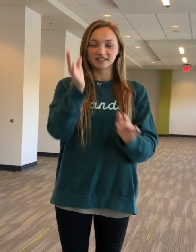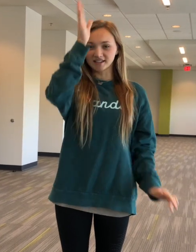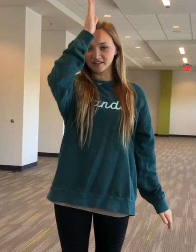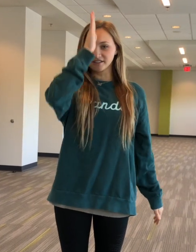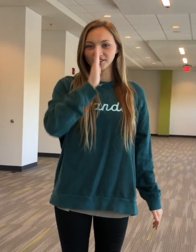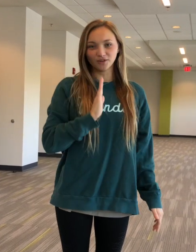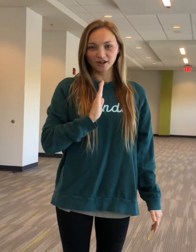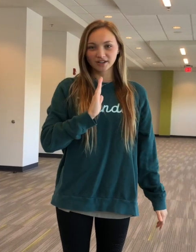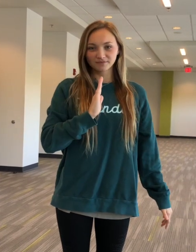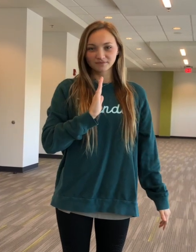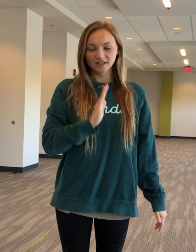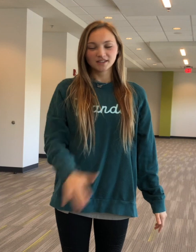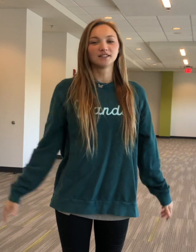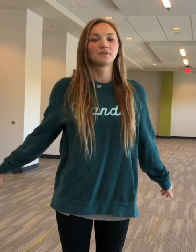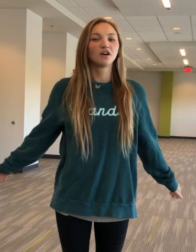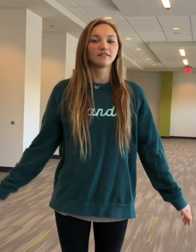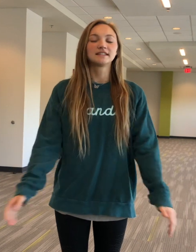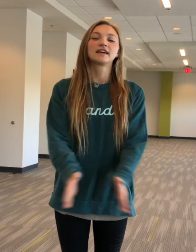our Lord. So let's put all of that together.